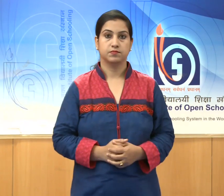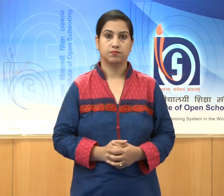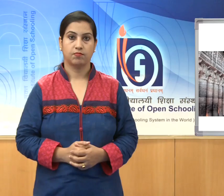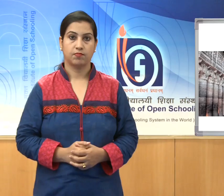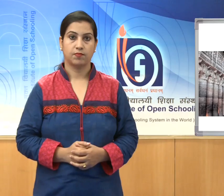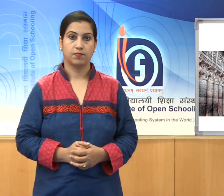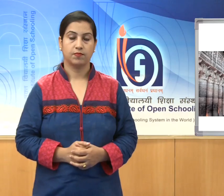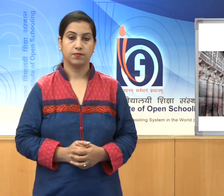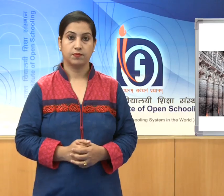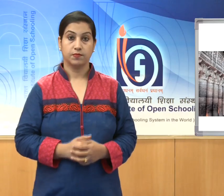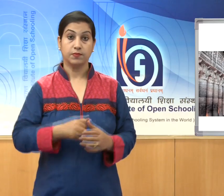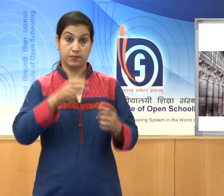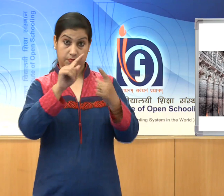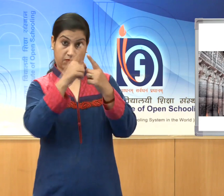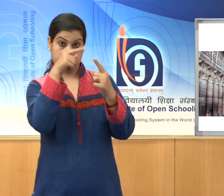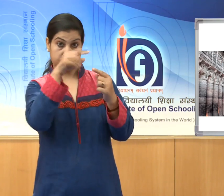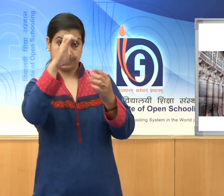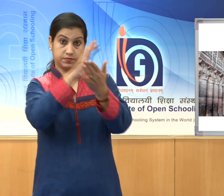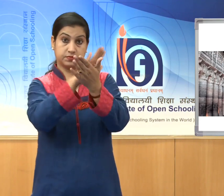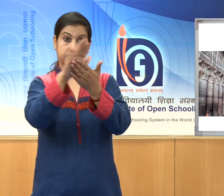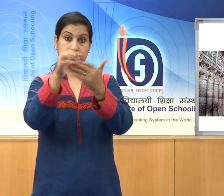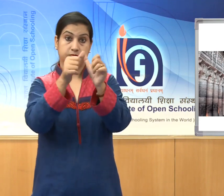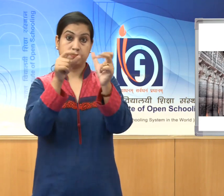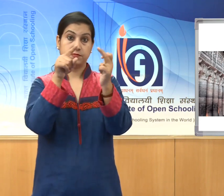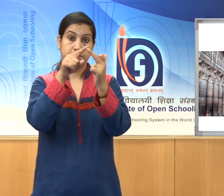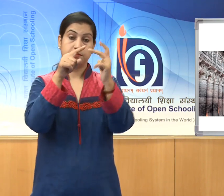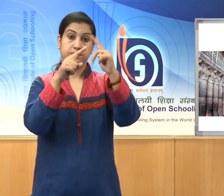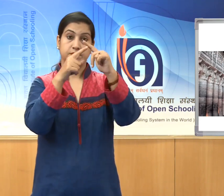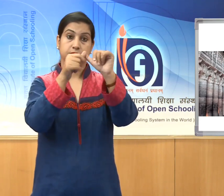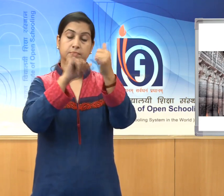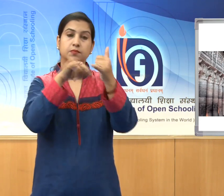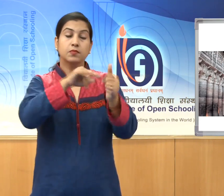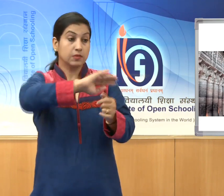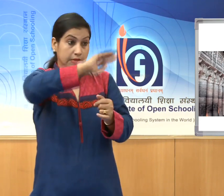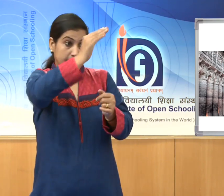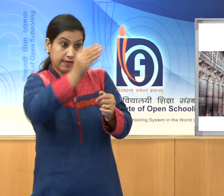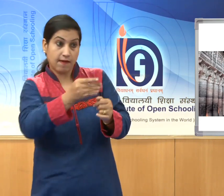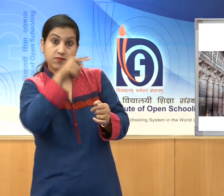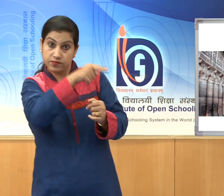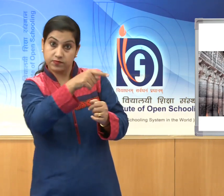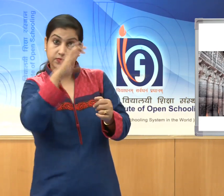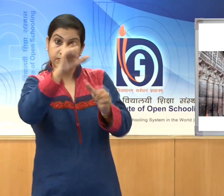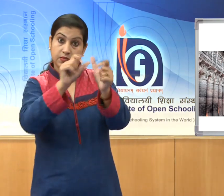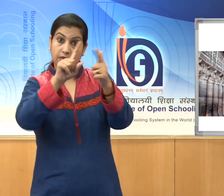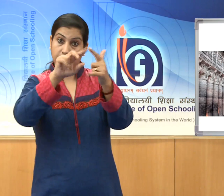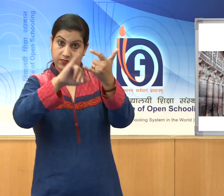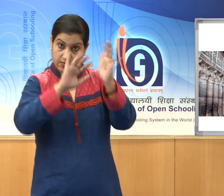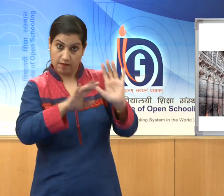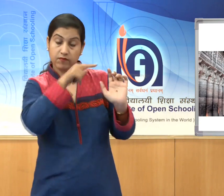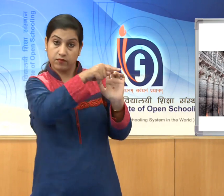Chaitas are the caves in which the